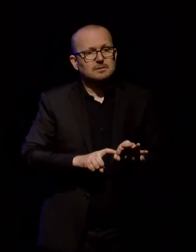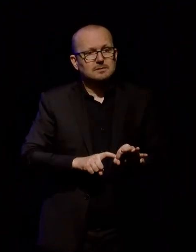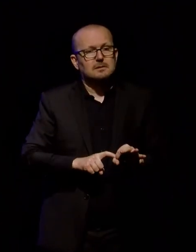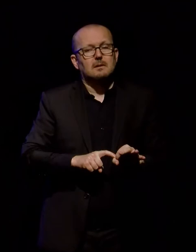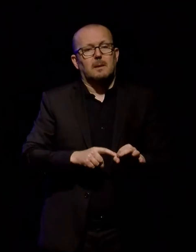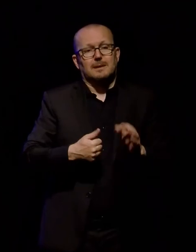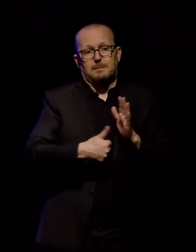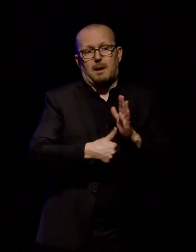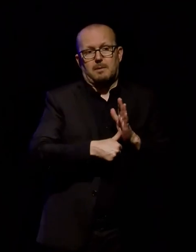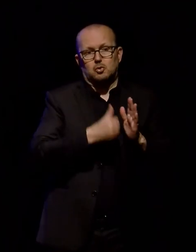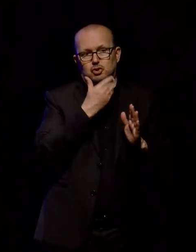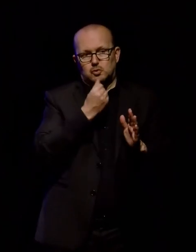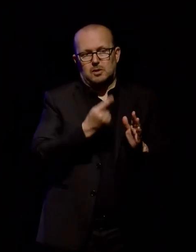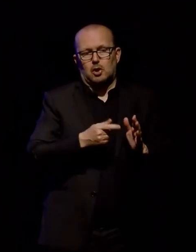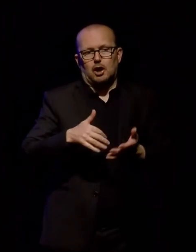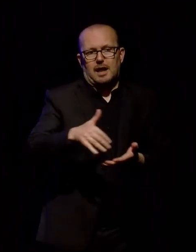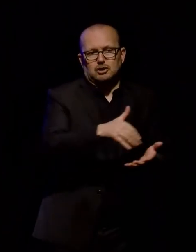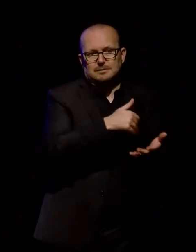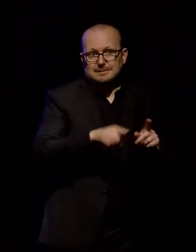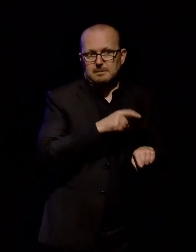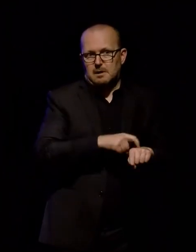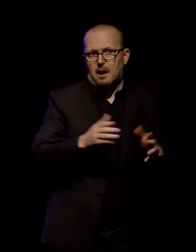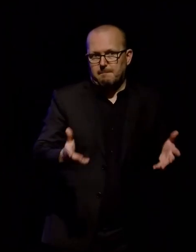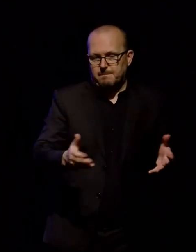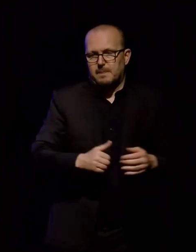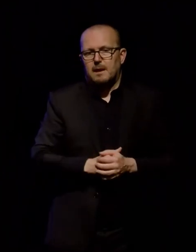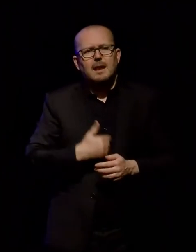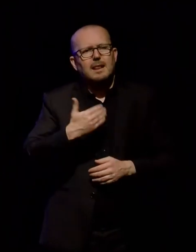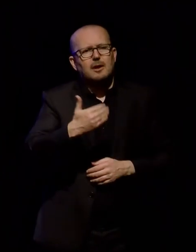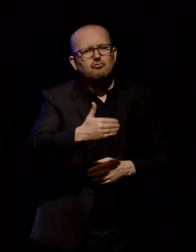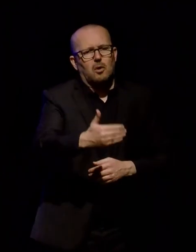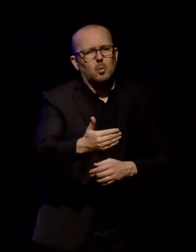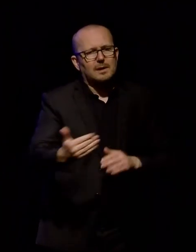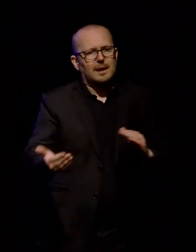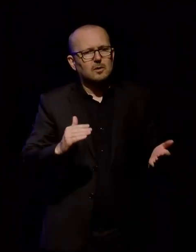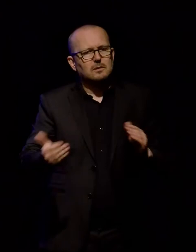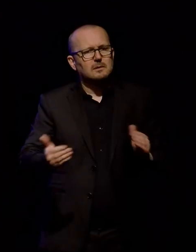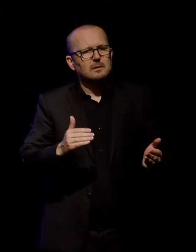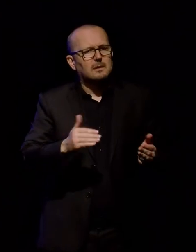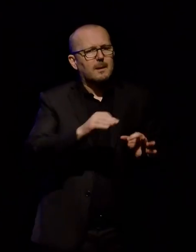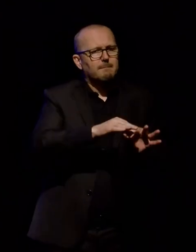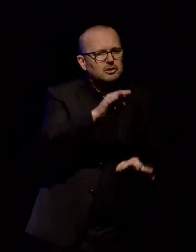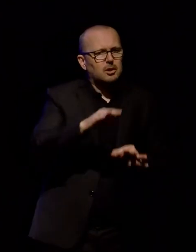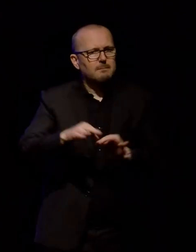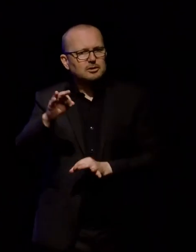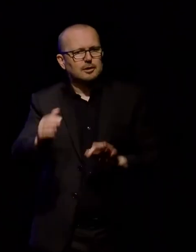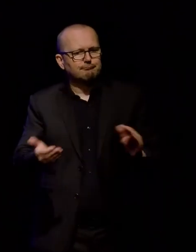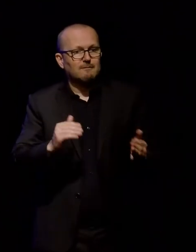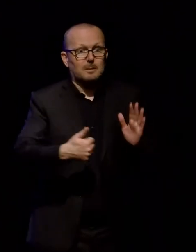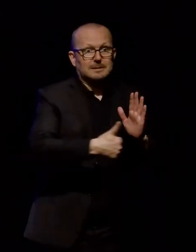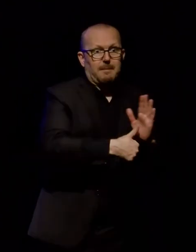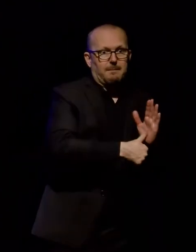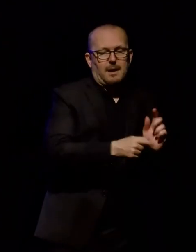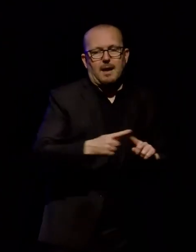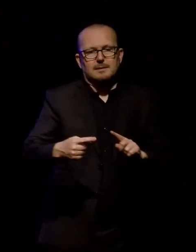collections online at the same time, using the same tool. And later we checked in on benchmarks against Hotjar surveys on the main Te Papa website and the Te